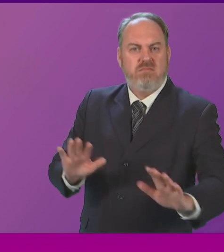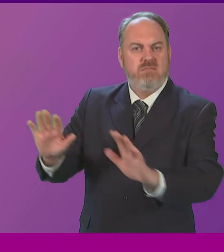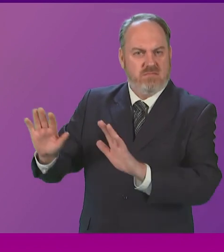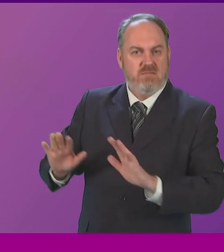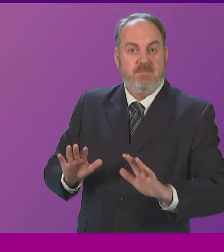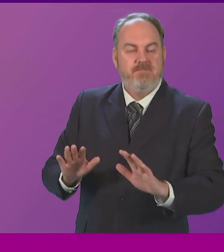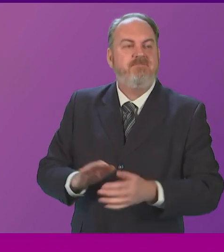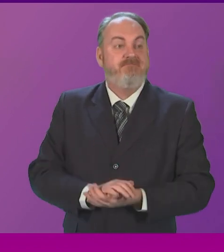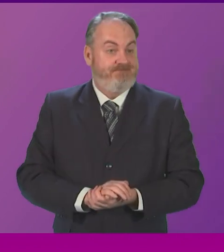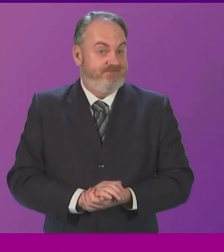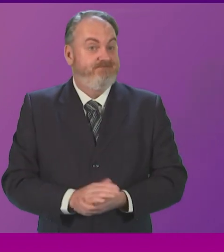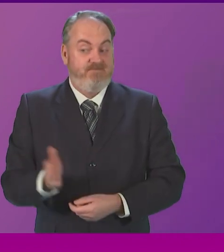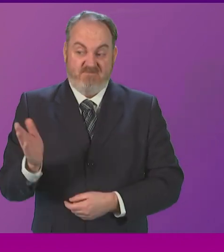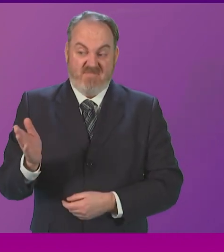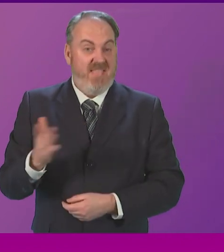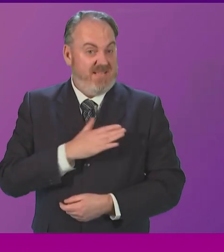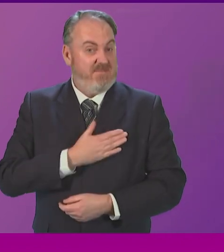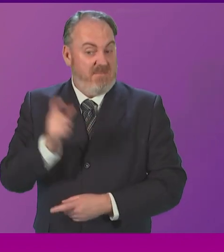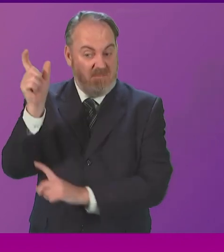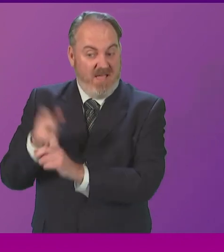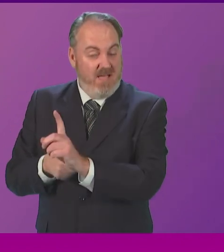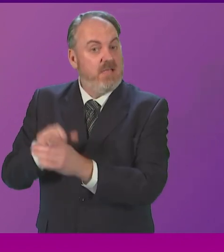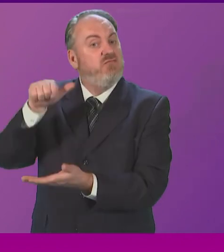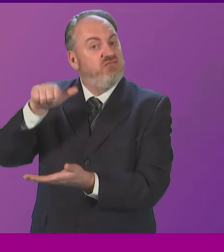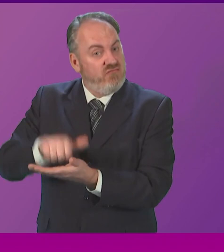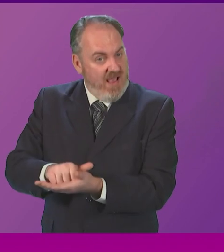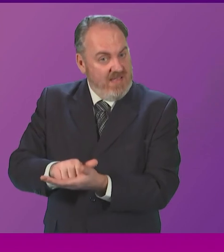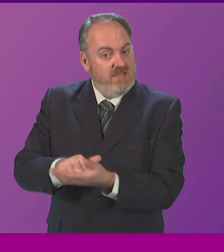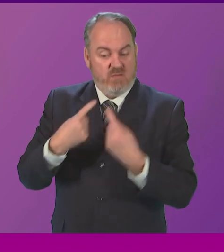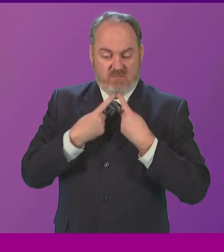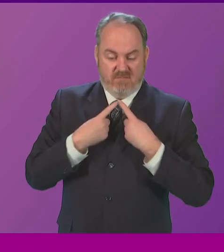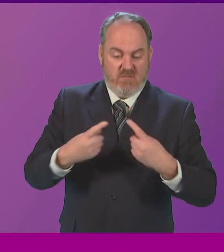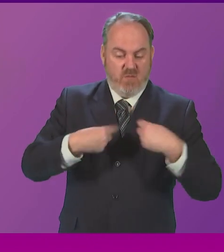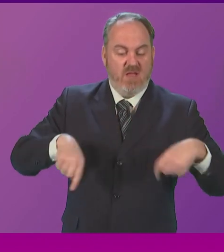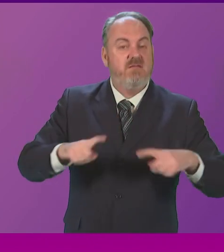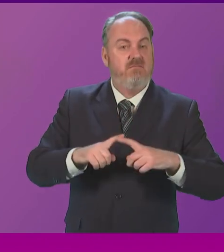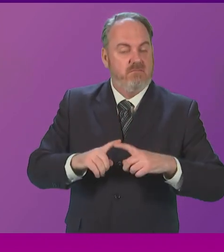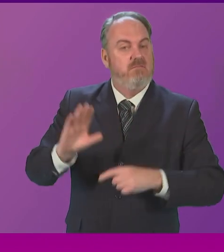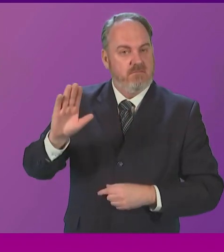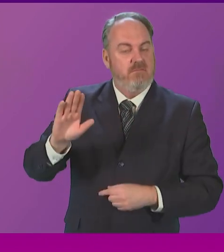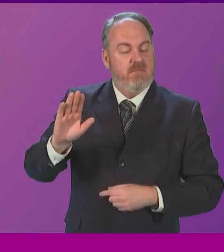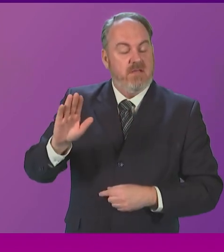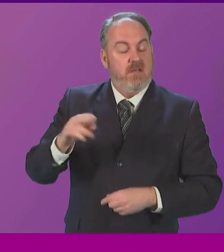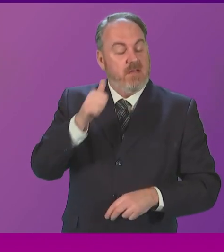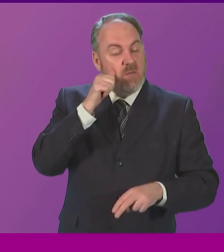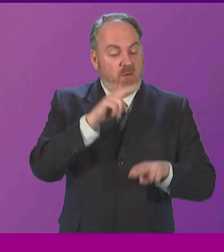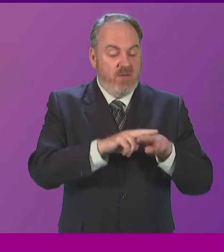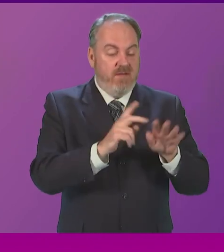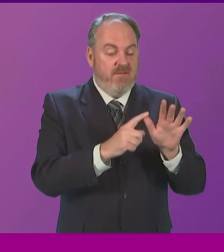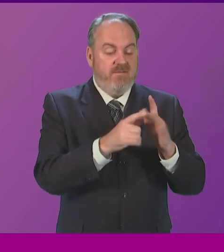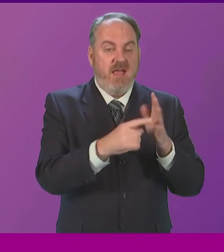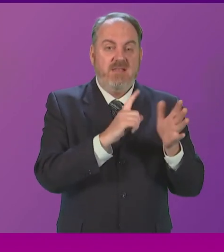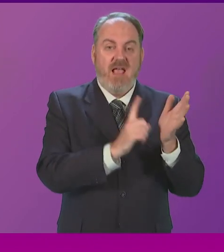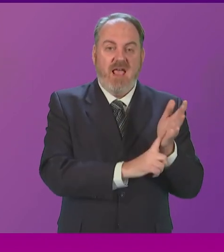The member is absolutely right to raise this issue and in fact Faisal Chowdhury also